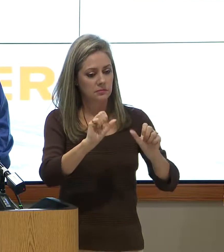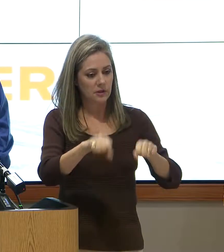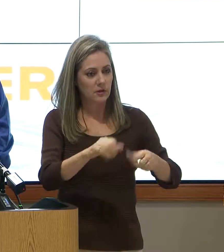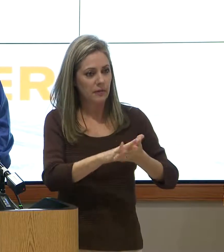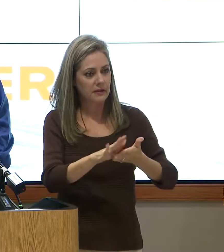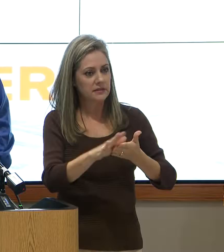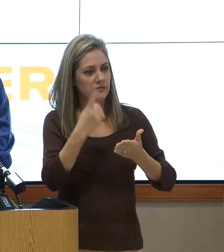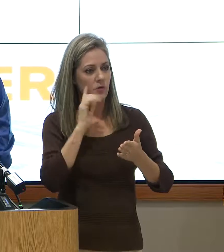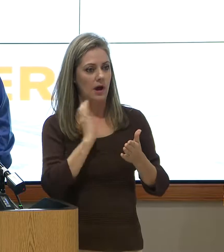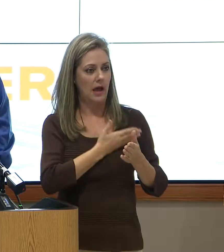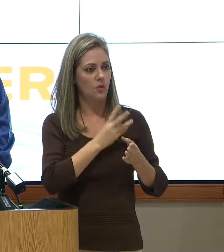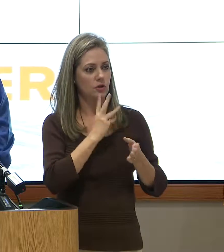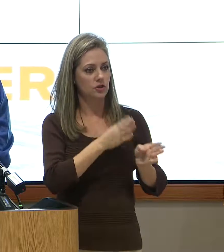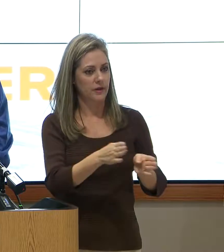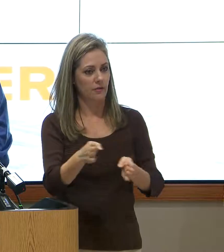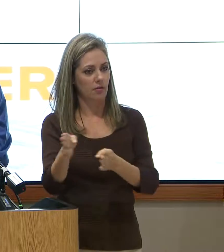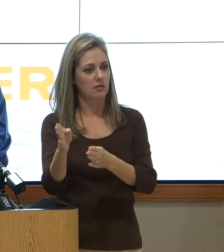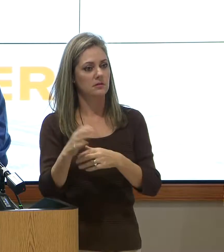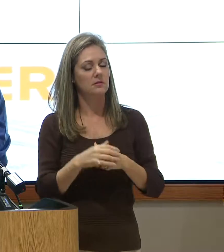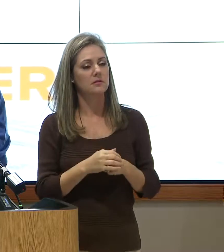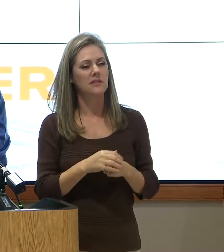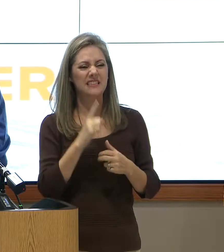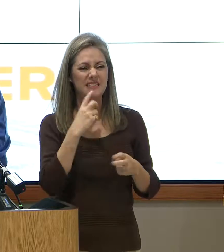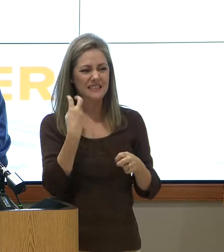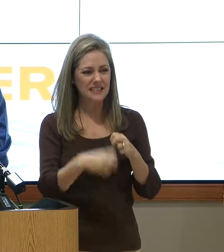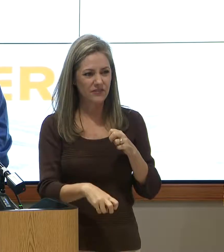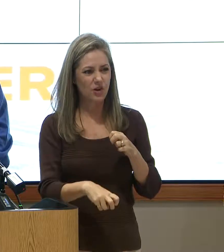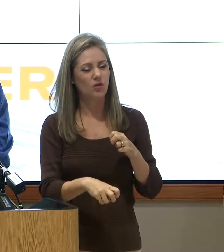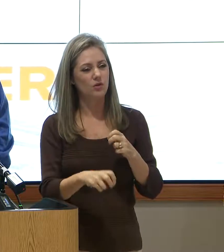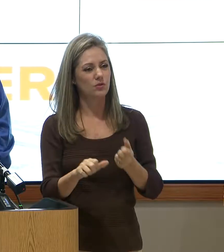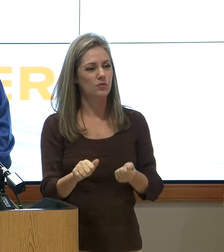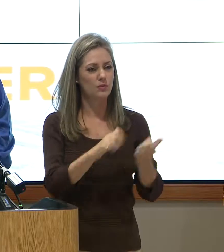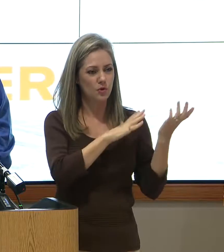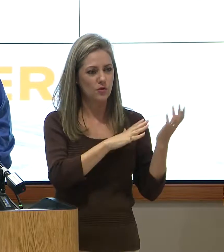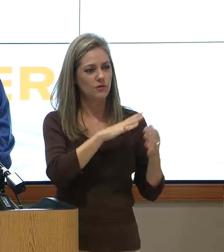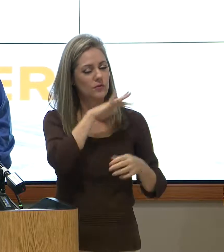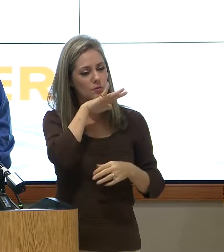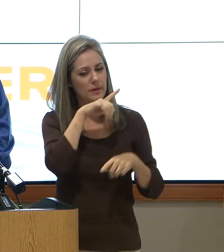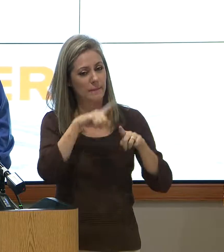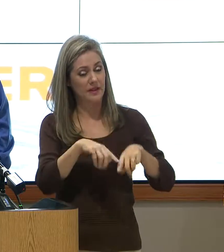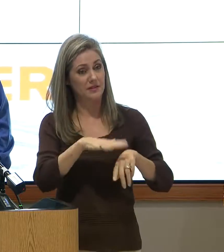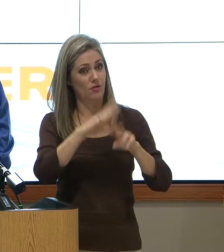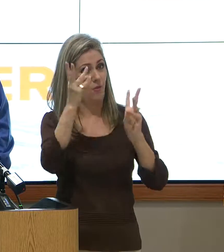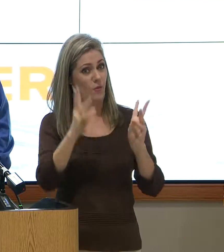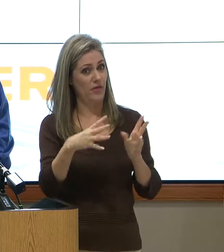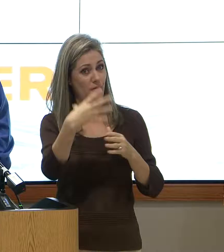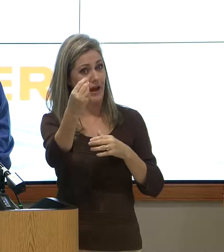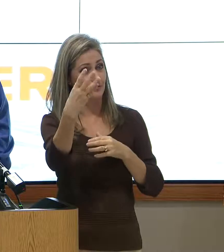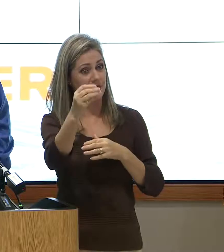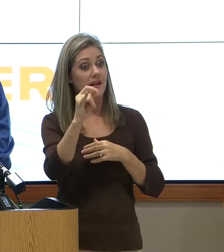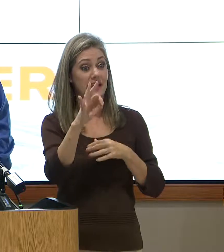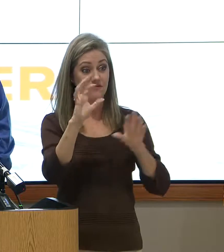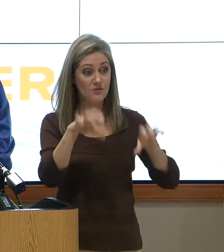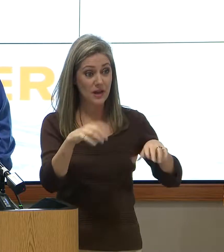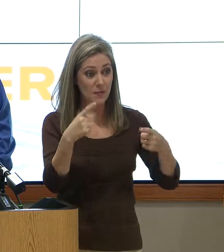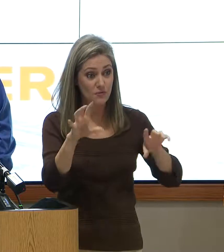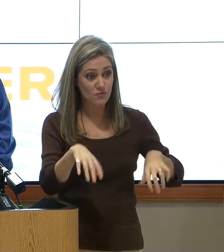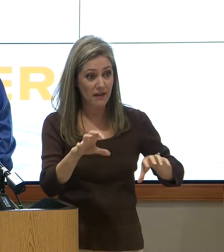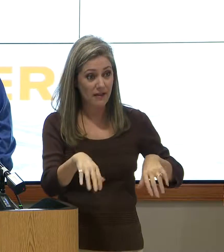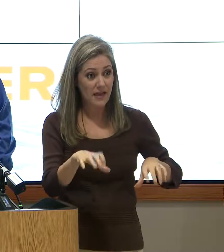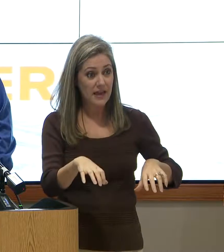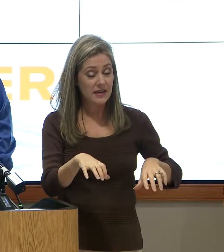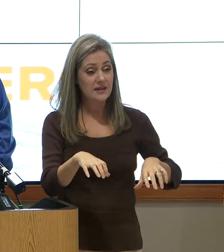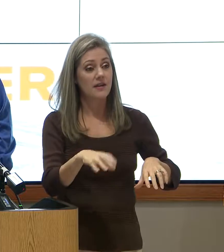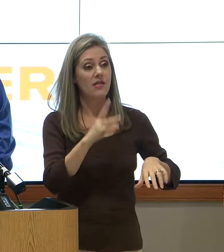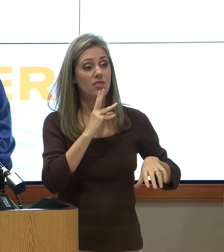And again, it goes without saying, it's difficult to remove the debris because it's dependent upon the weather. So in other words, if we get some rain and the flood